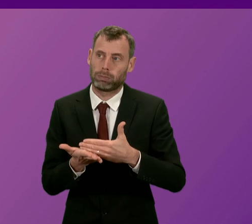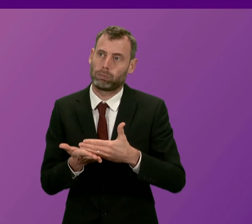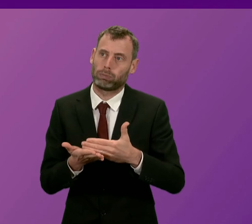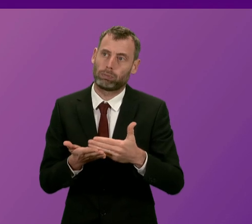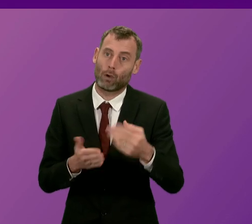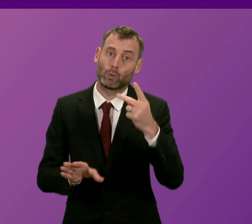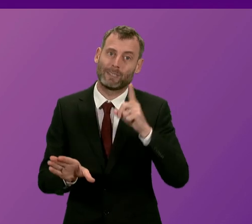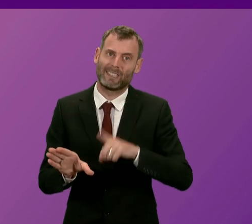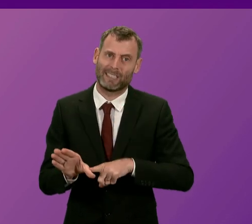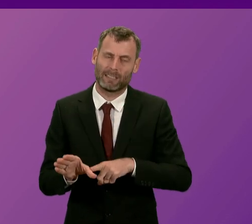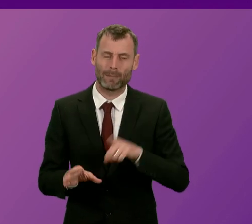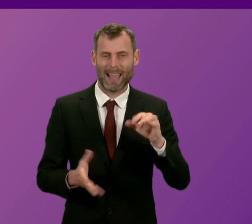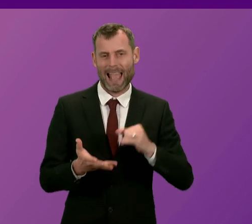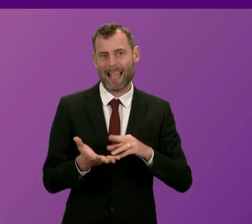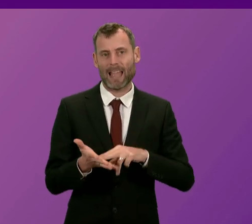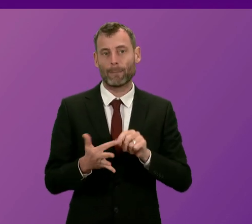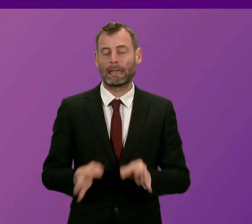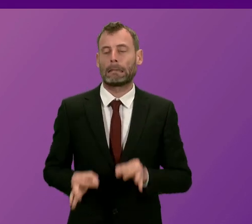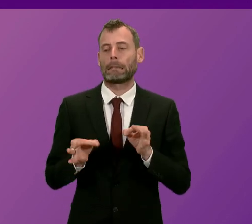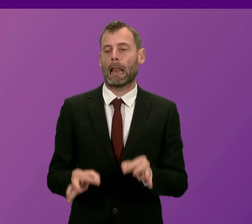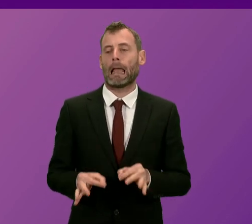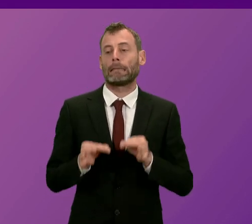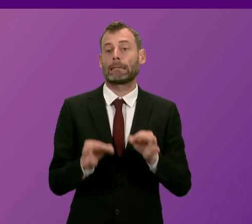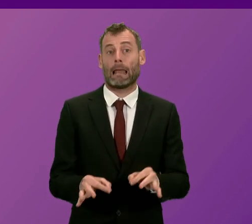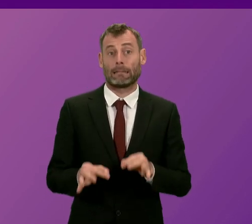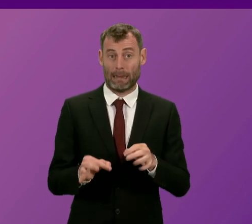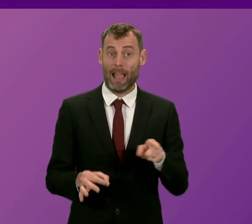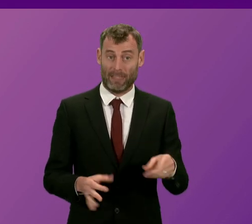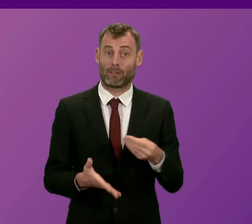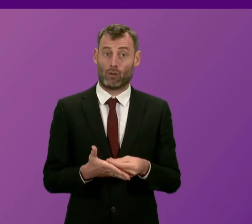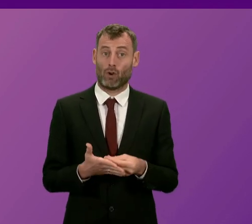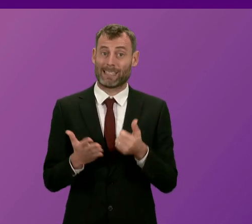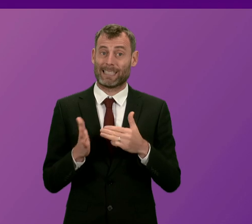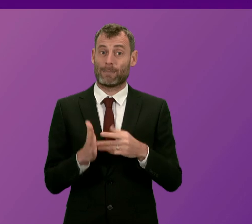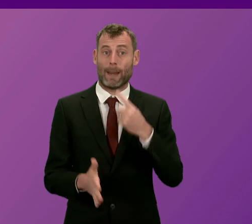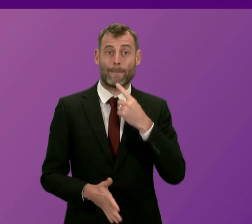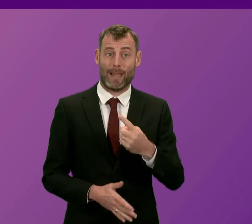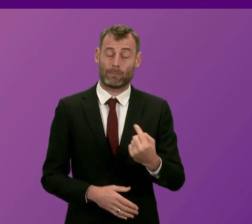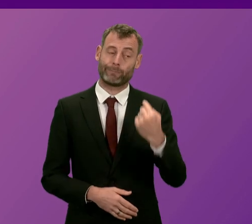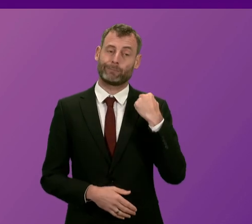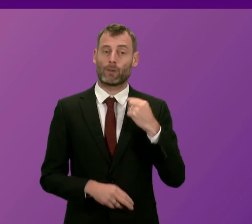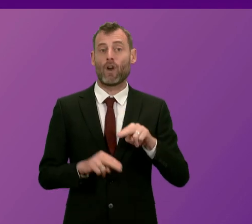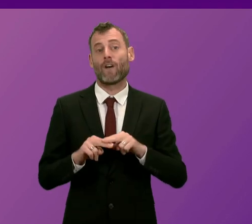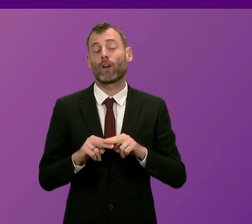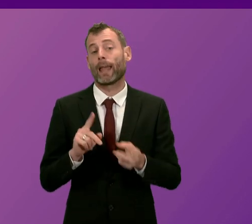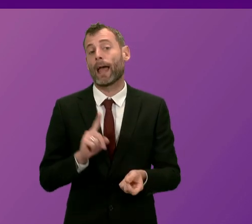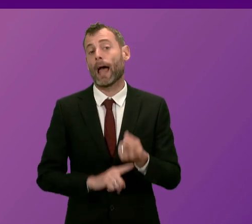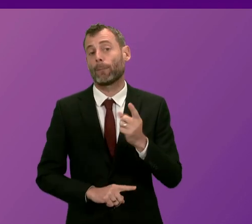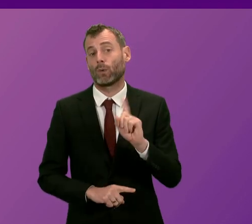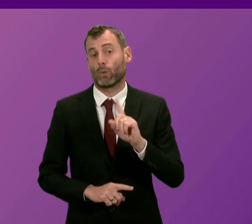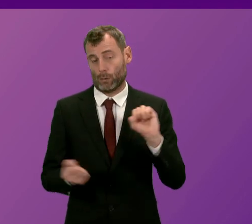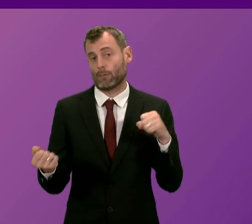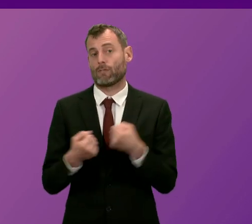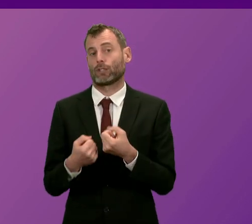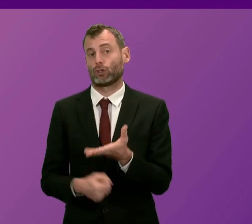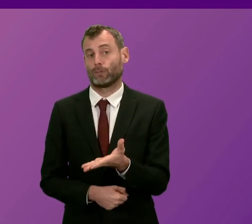taxpayers almost £6 million. On Friday, an air ambulance had to be called to yet another harrowing collision just